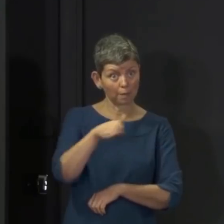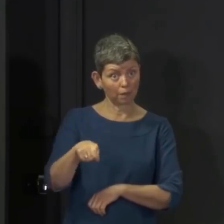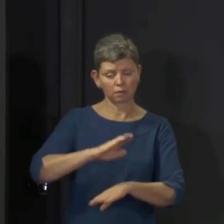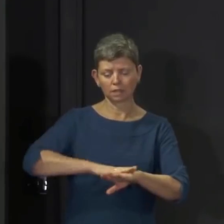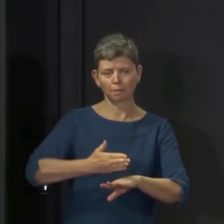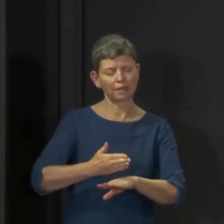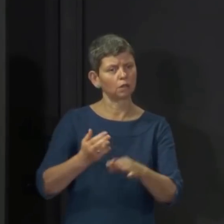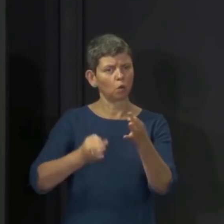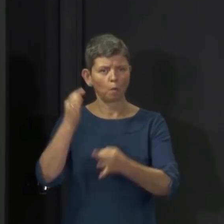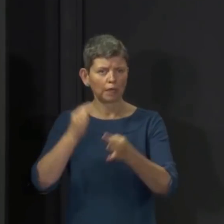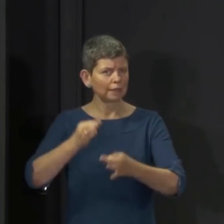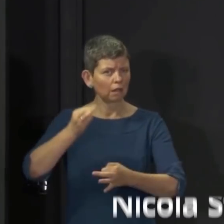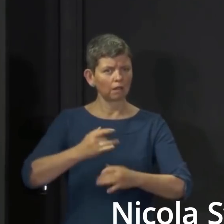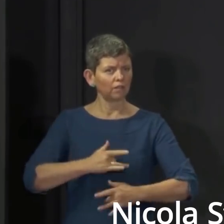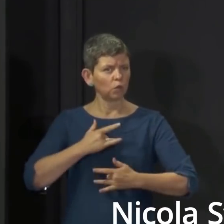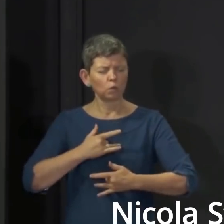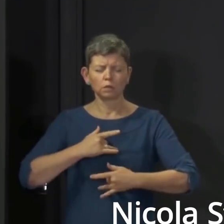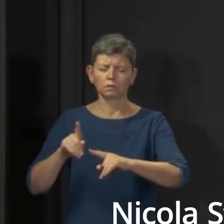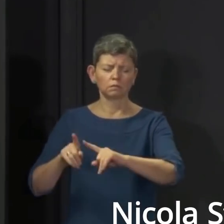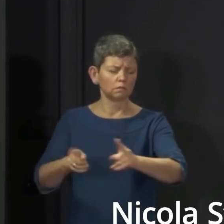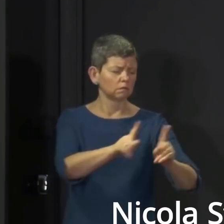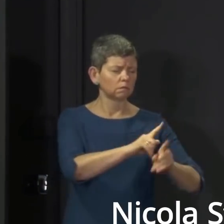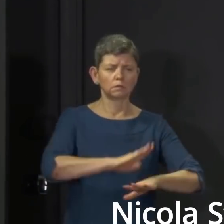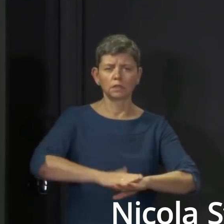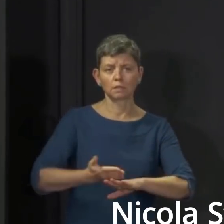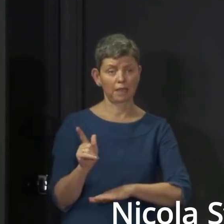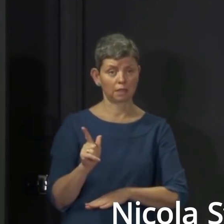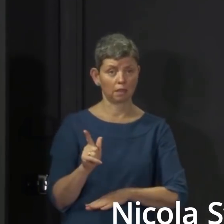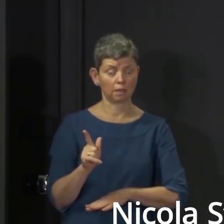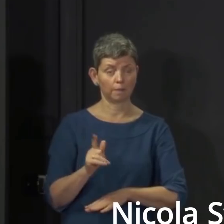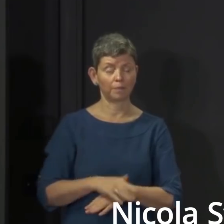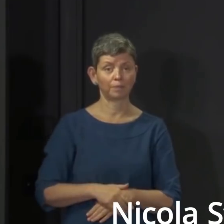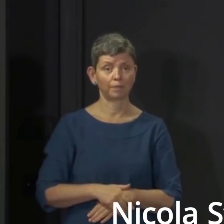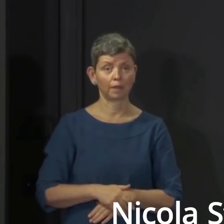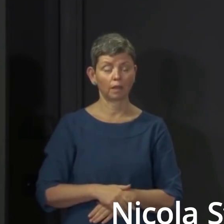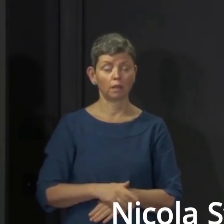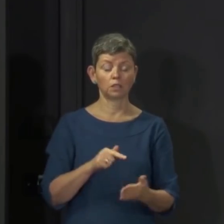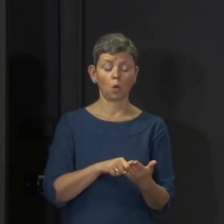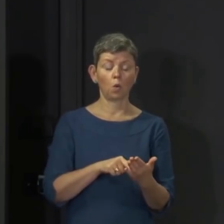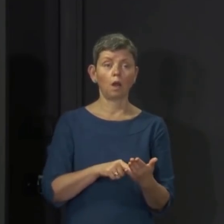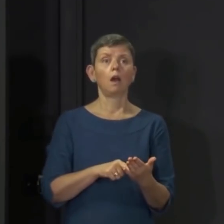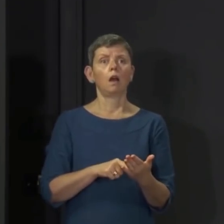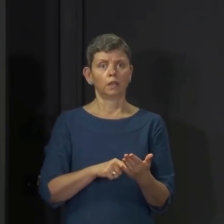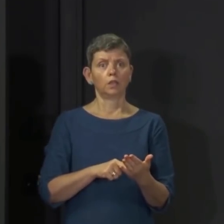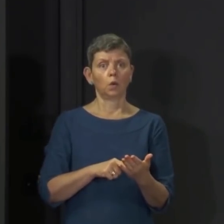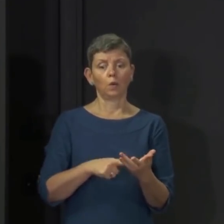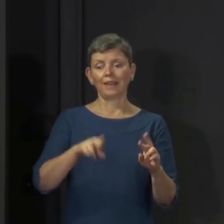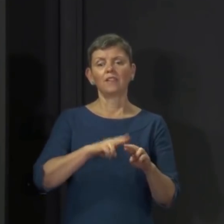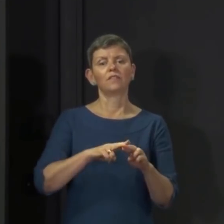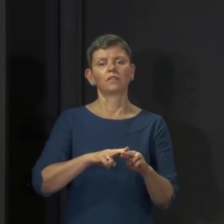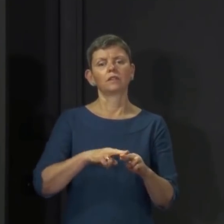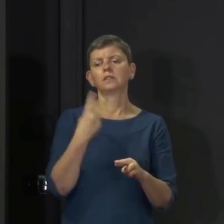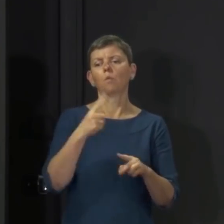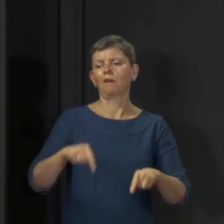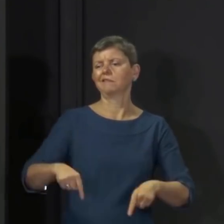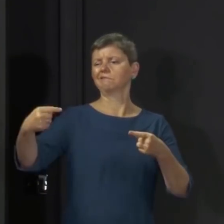One of the easiest things in the world in politics to call for tough consequences when one of your opponents breaks the rules,